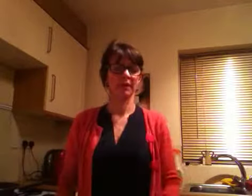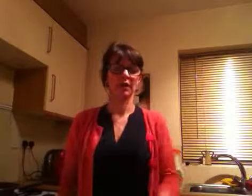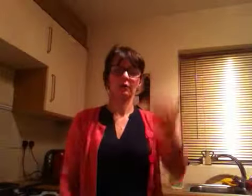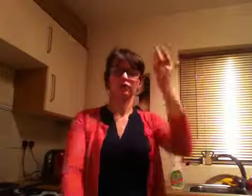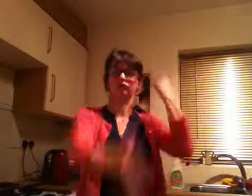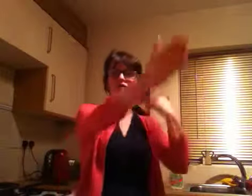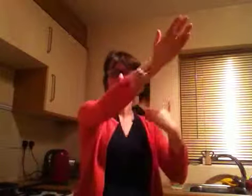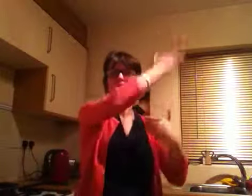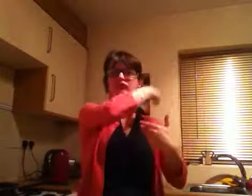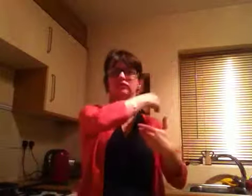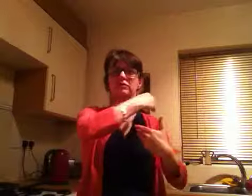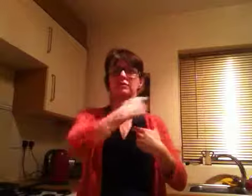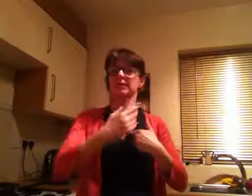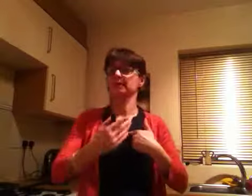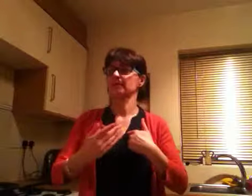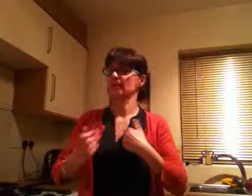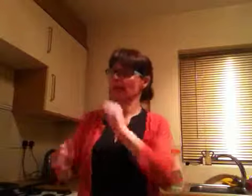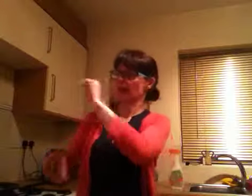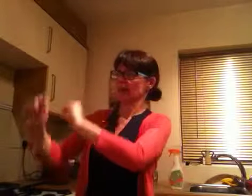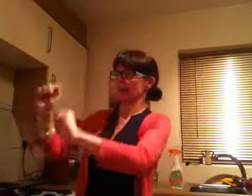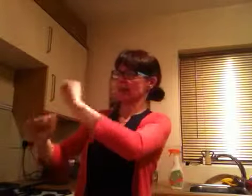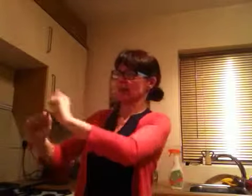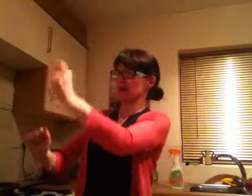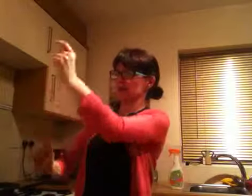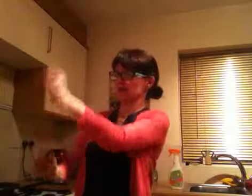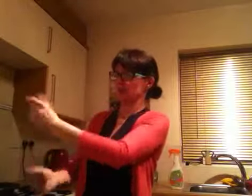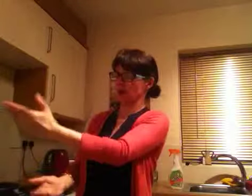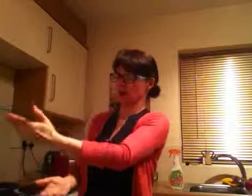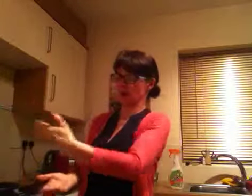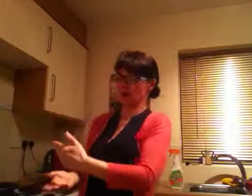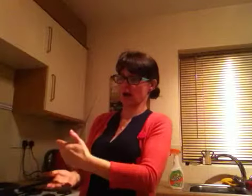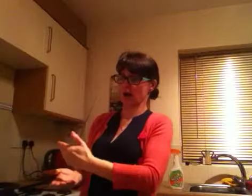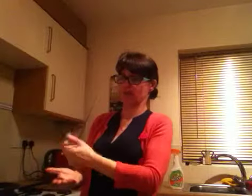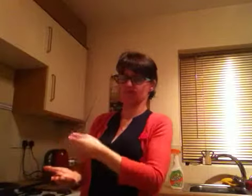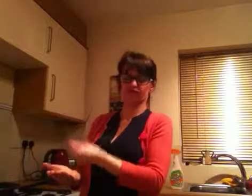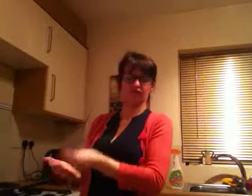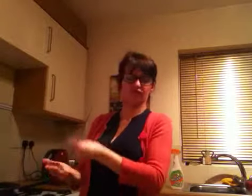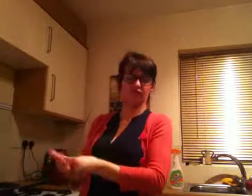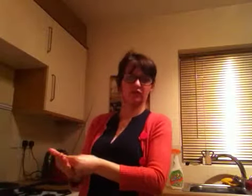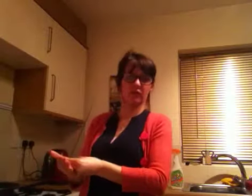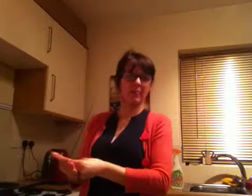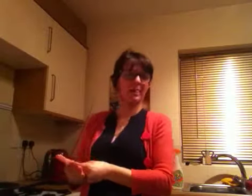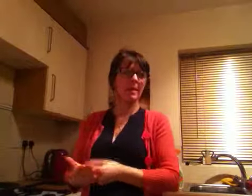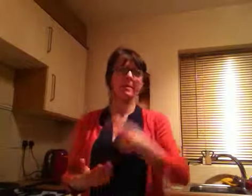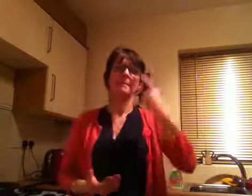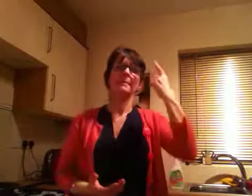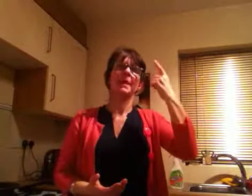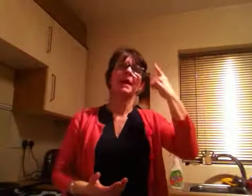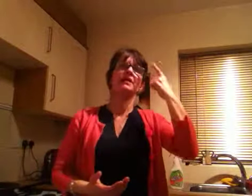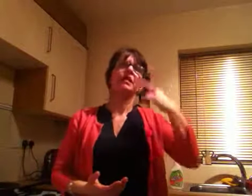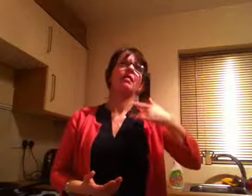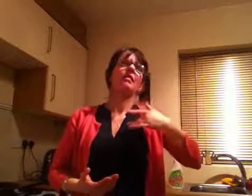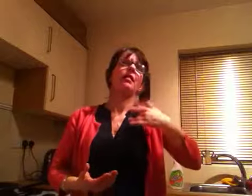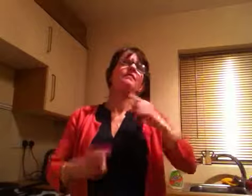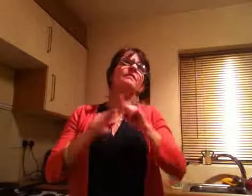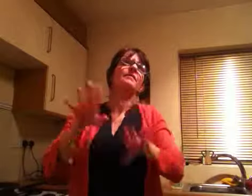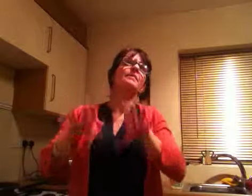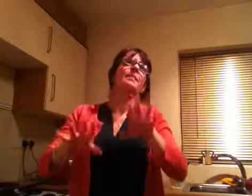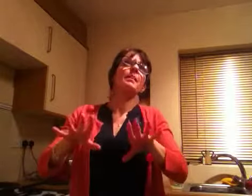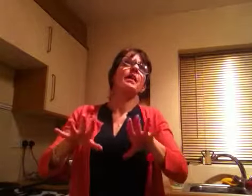the rich and famous. A life of relaxation and luxury lay before me